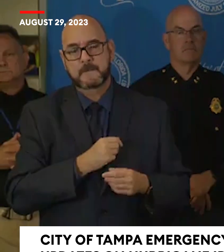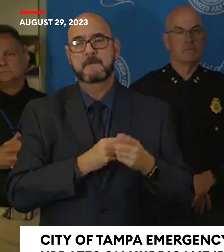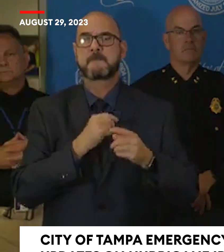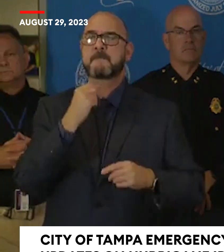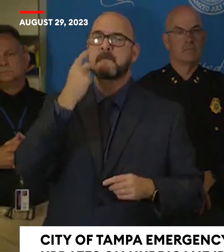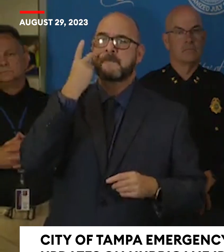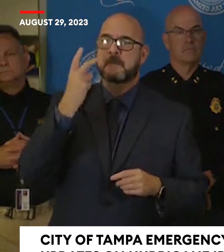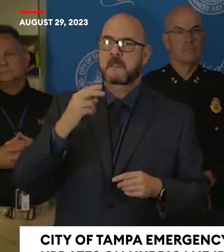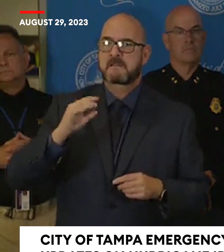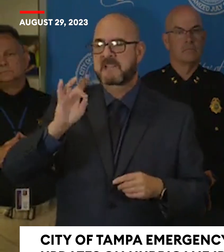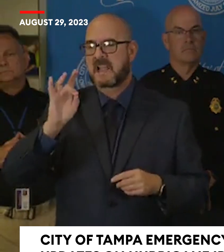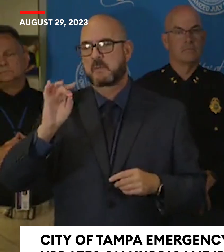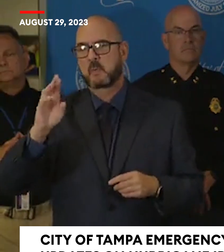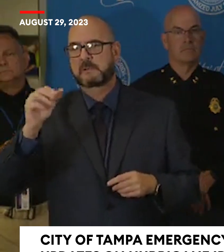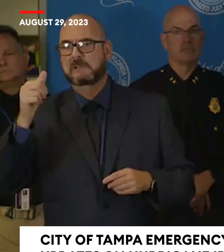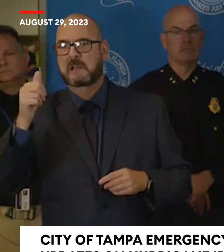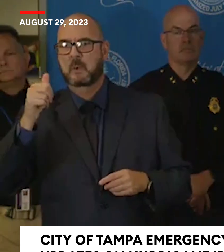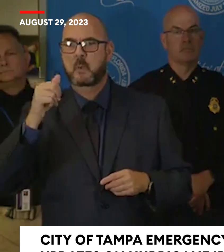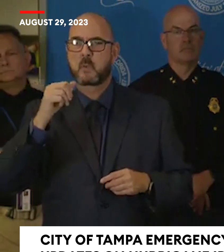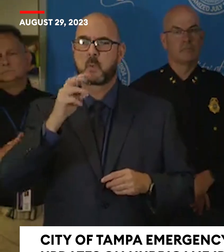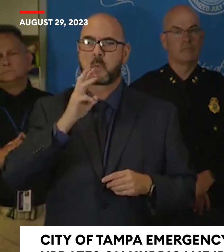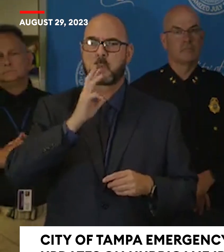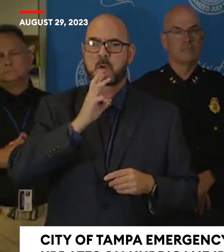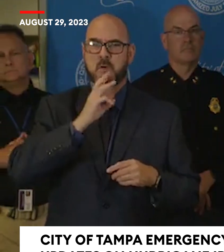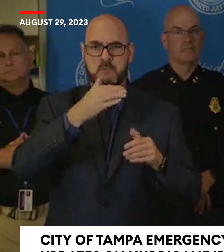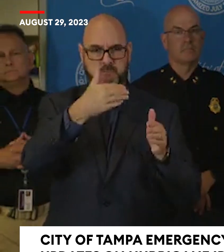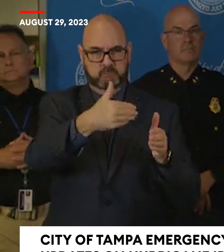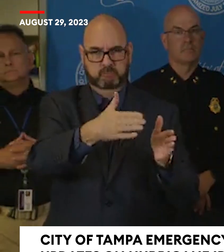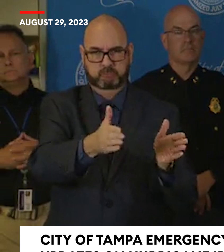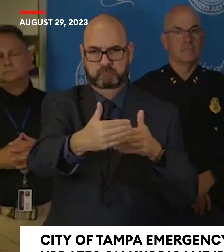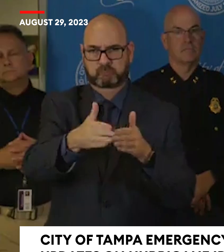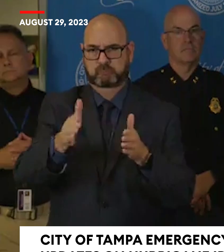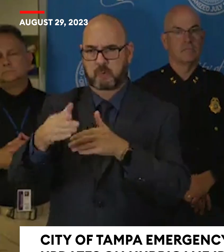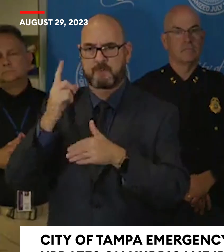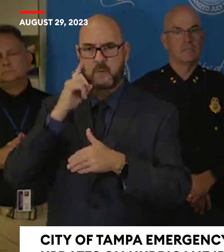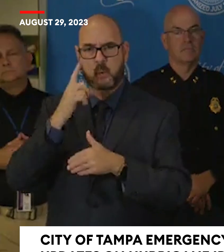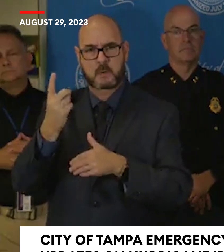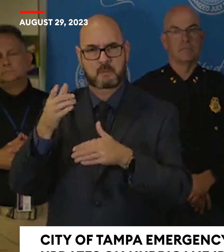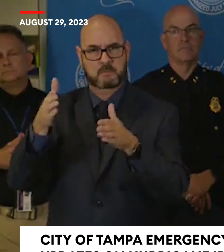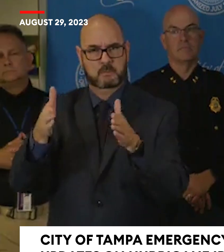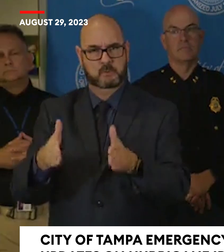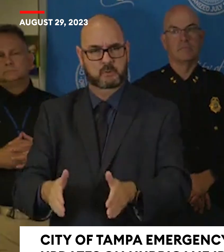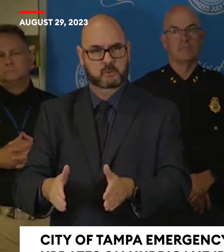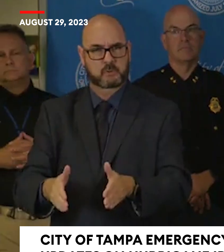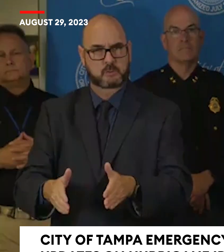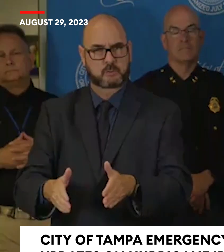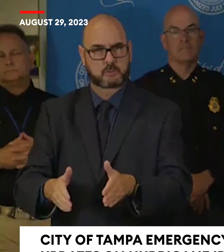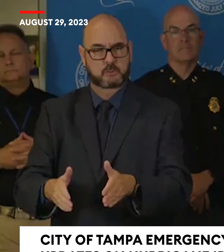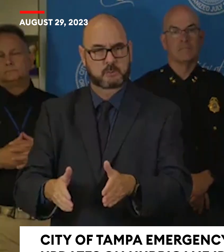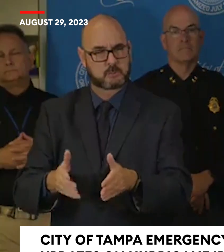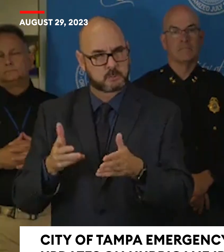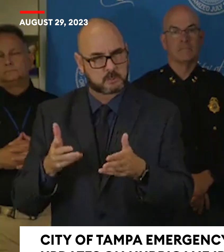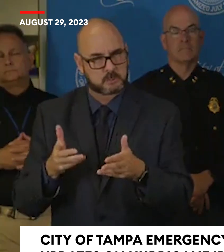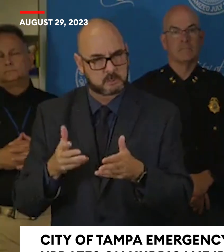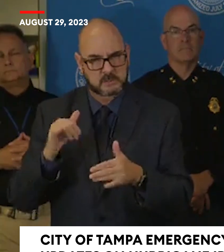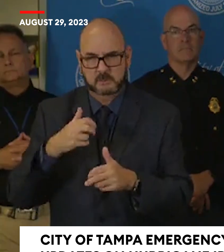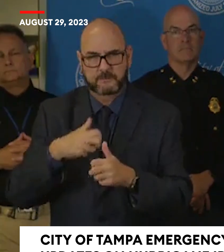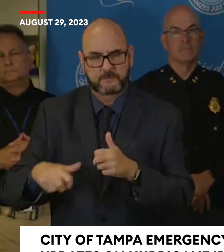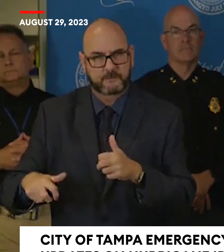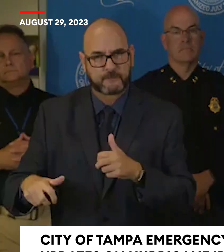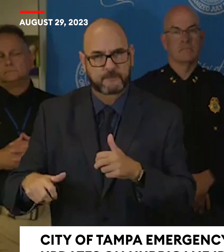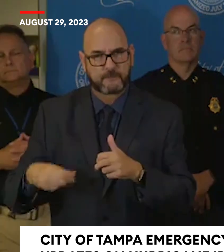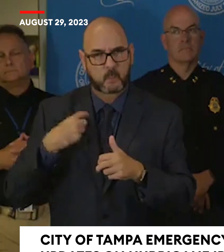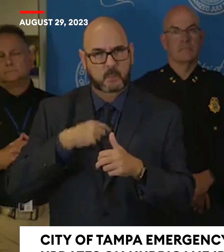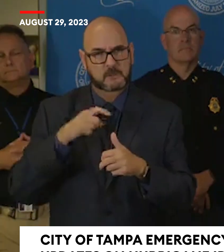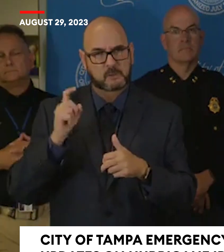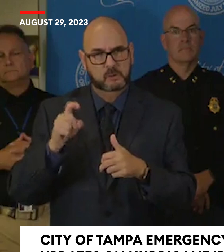Right. I mean, it's hard not to say something to people that are in the middle of it. Yes. You don't know people's individual